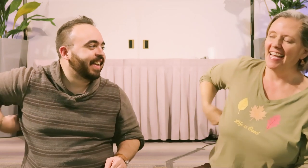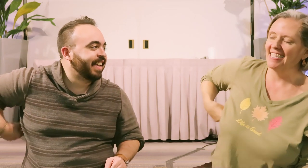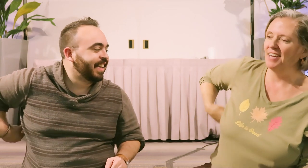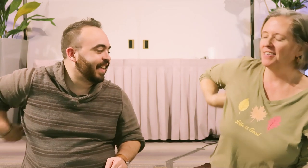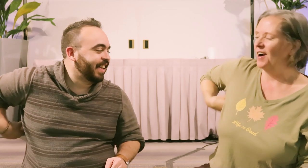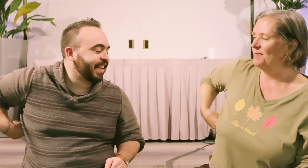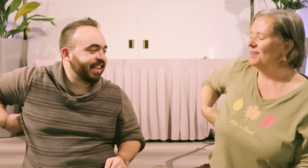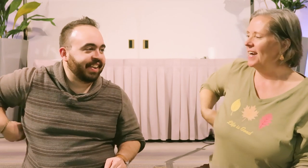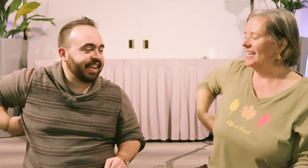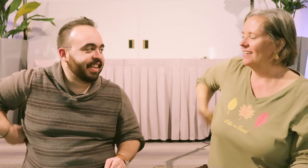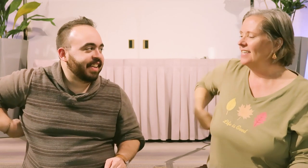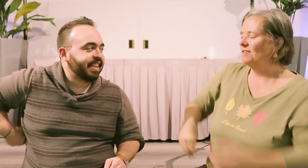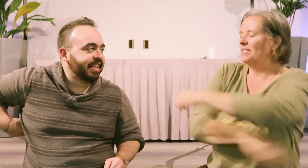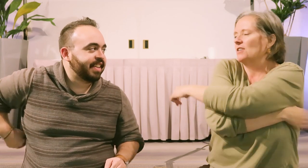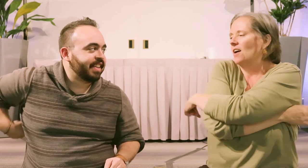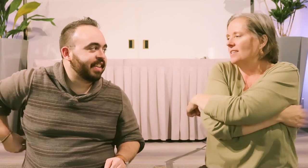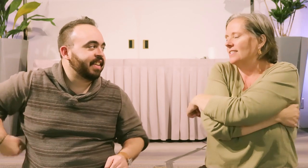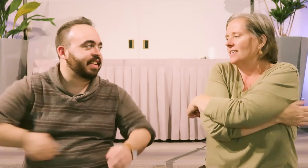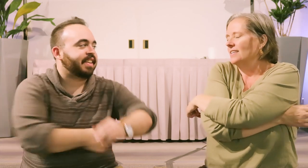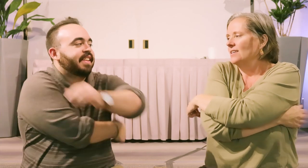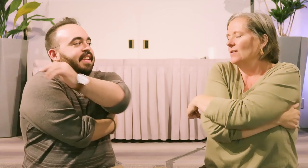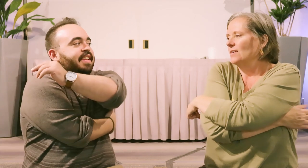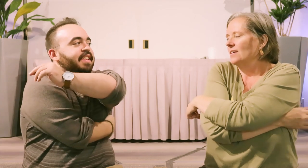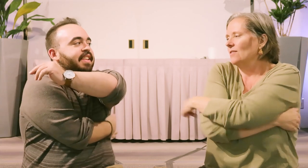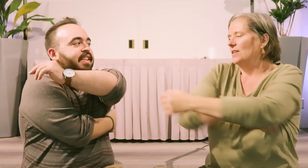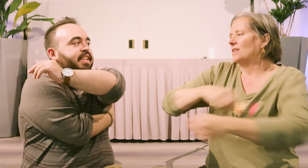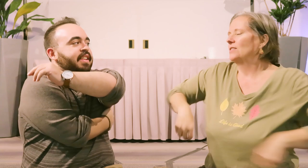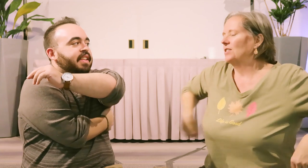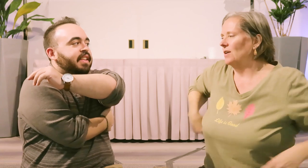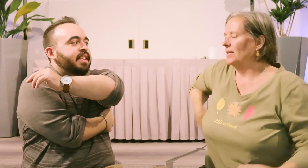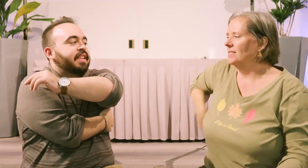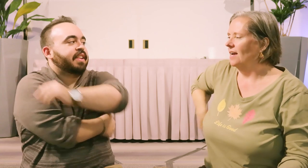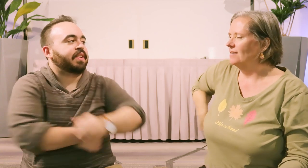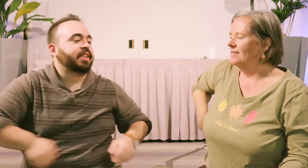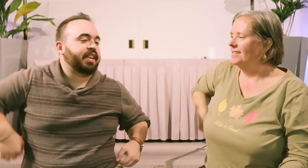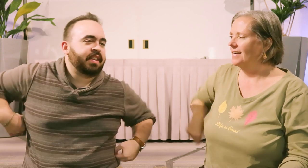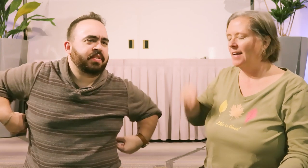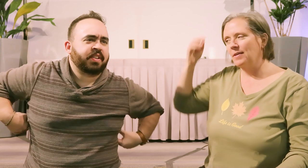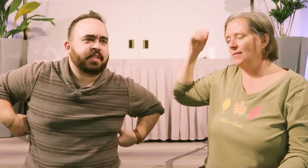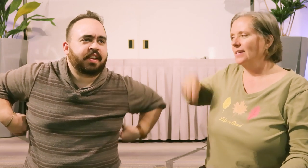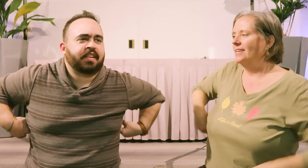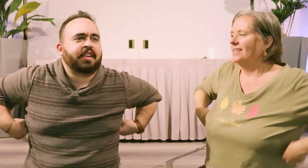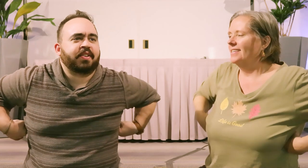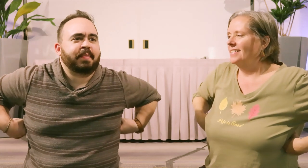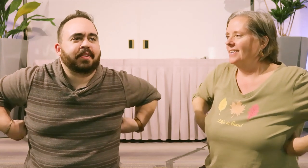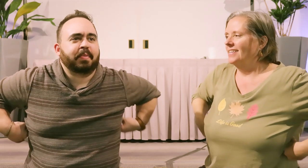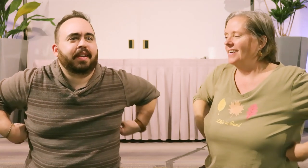It's under the arm right here. You can reach across or you can do chicken wing style. Okay. Yeah. I'll chicken wing style. kind of cramped a little bit.